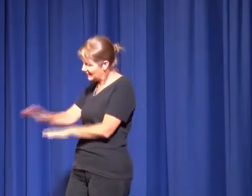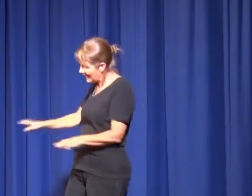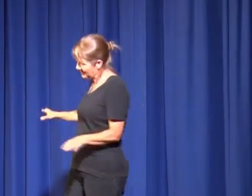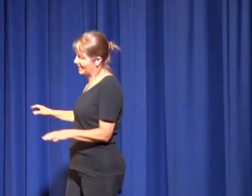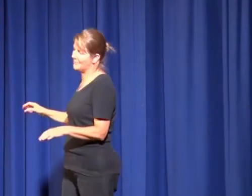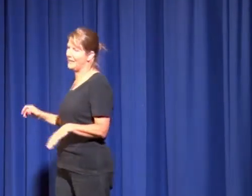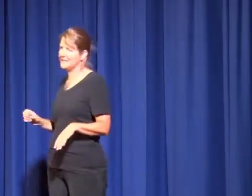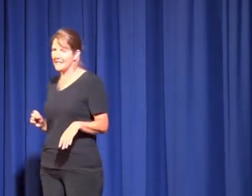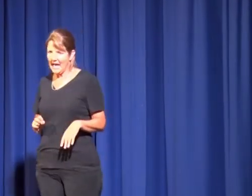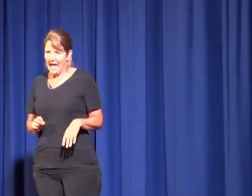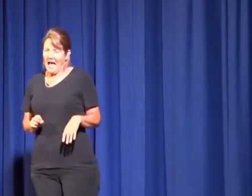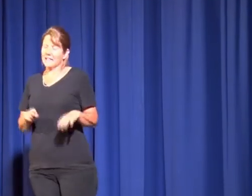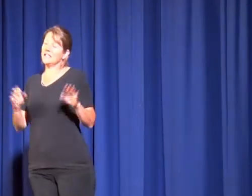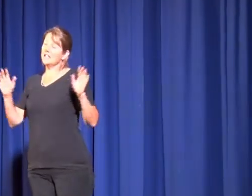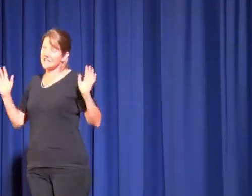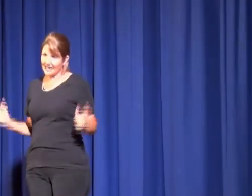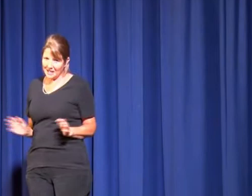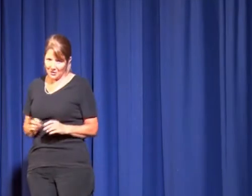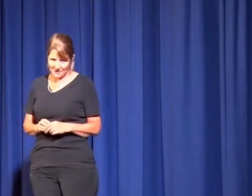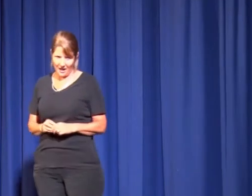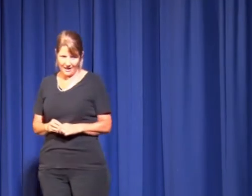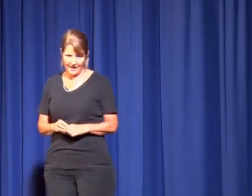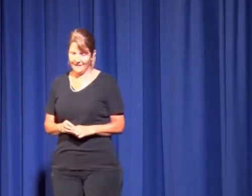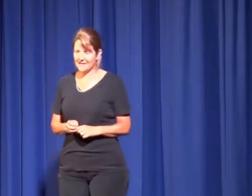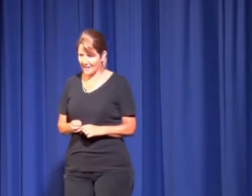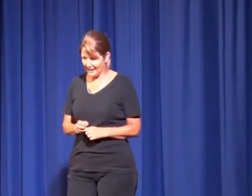collapse on our beds until the sun was high in the sky.